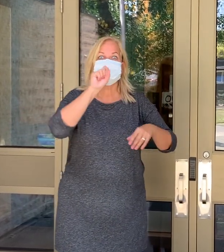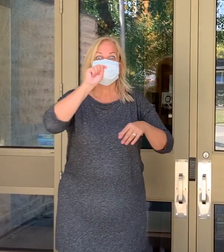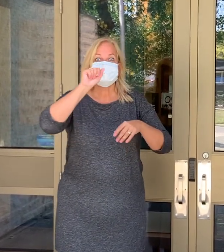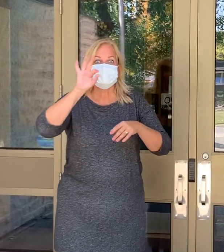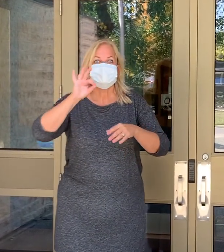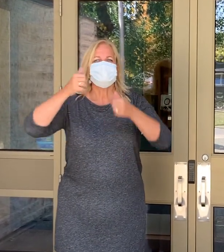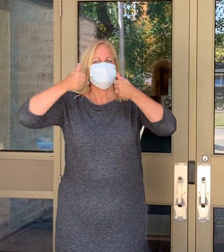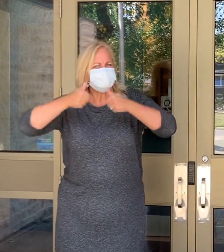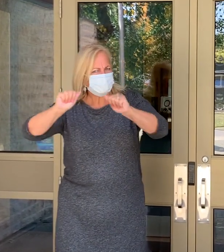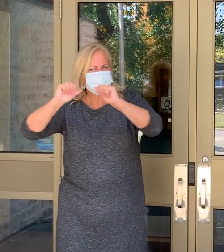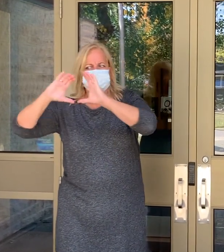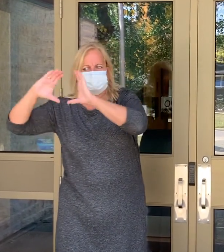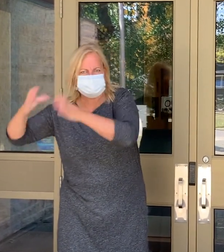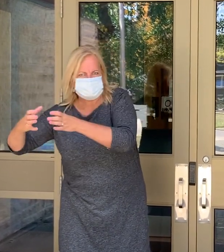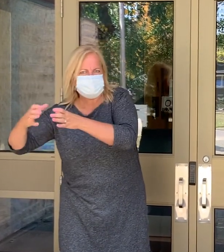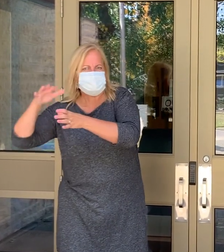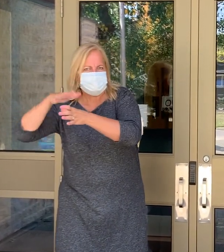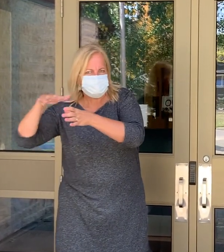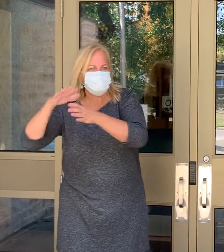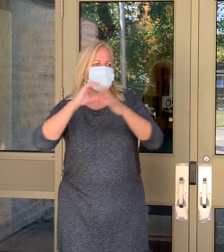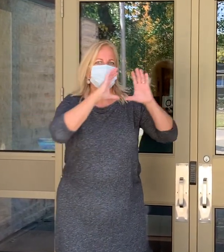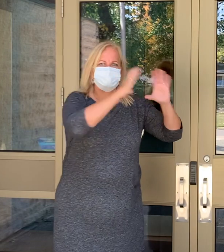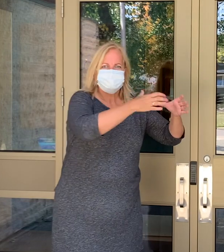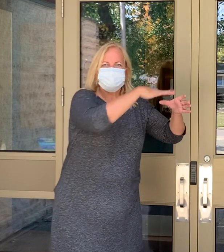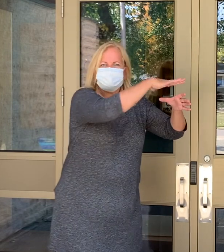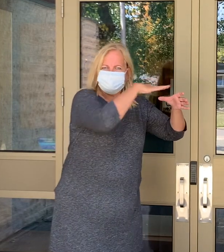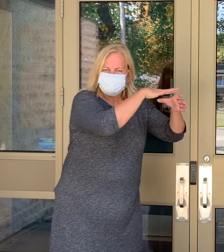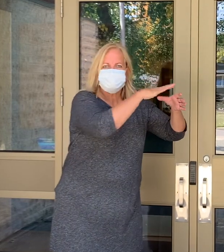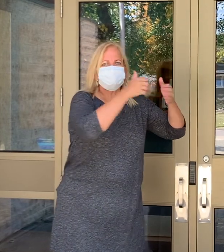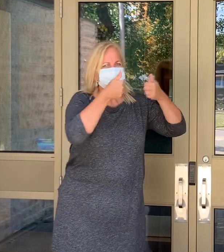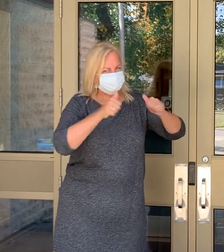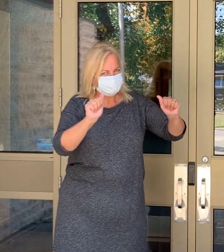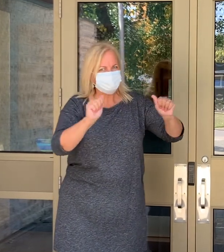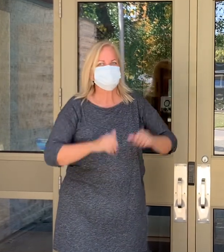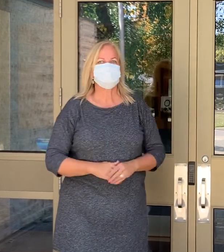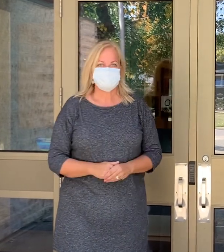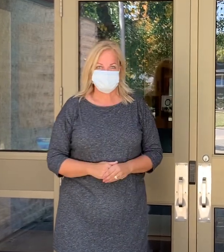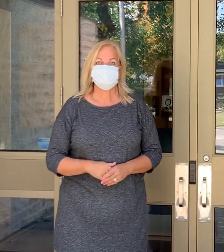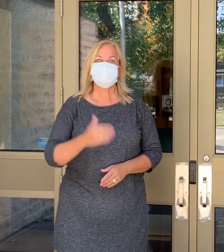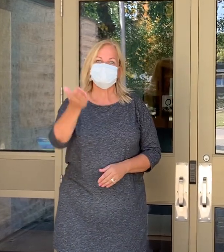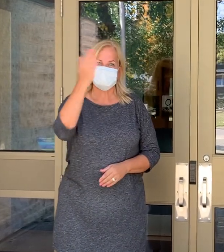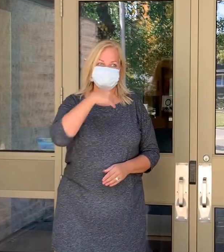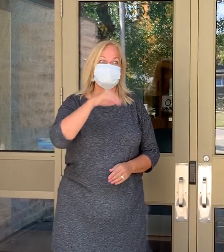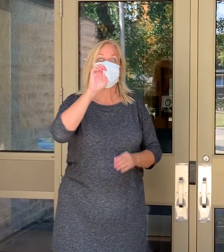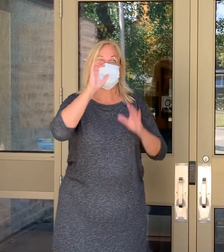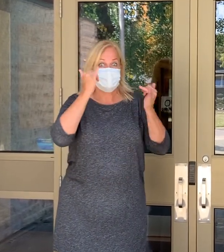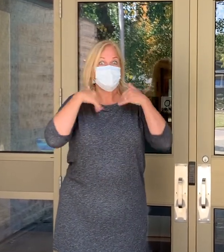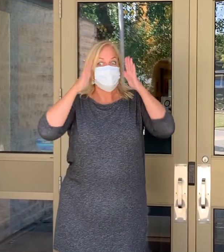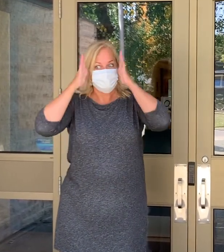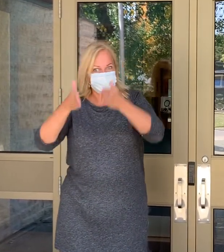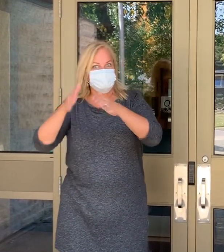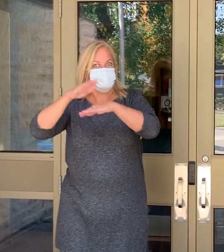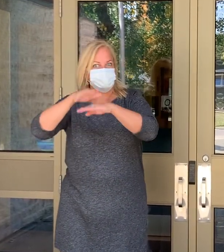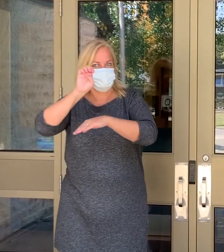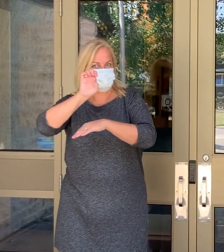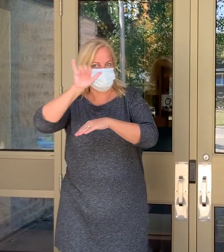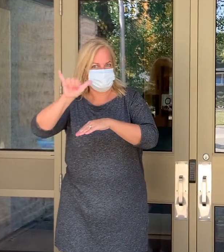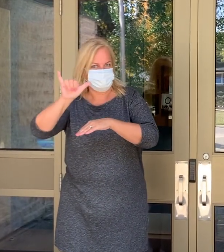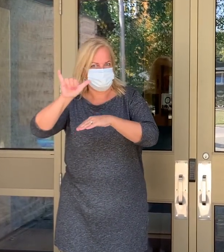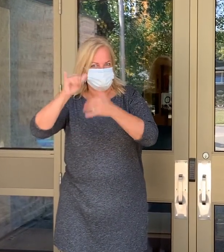we're going to have two of them. Staff will try to stay in their respective cohorts as much as possible. So now I'm going to